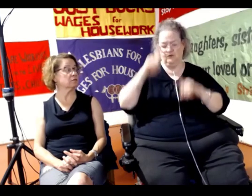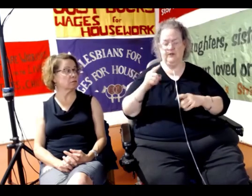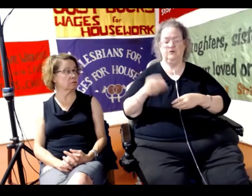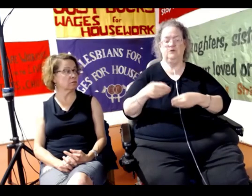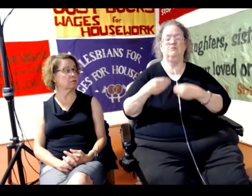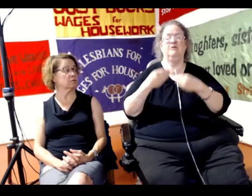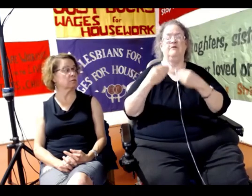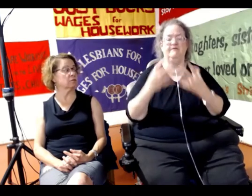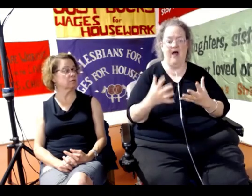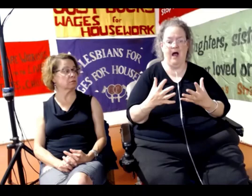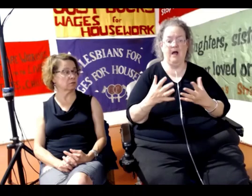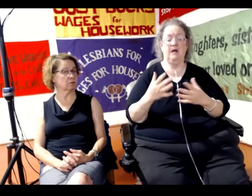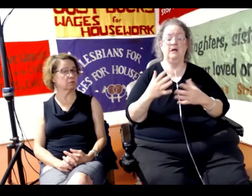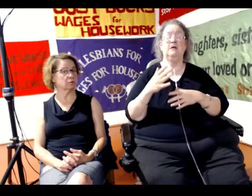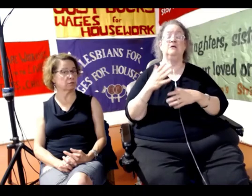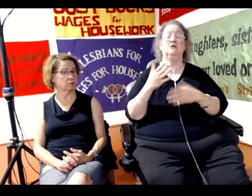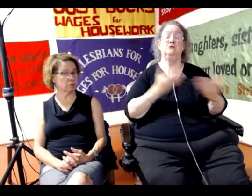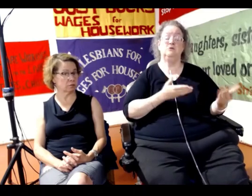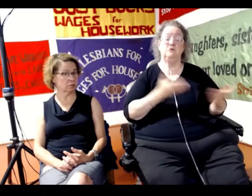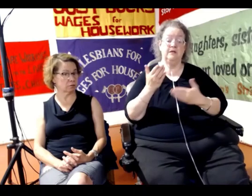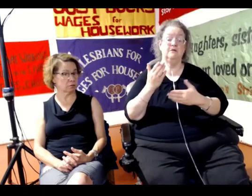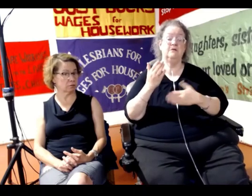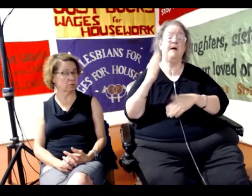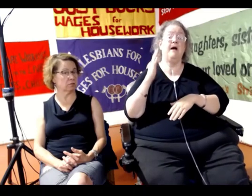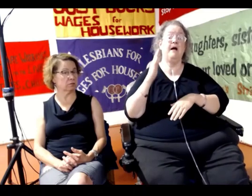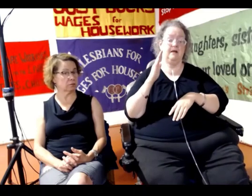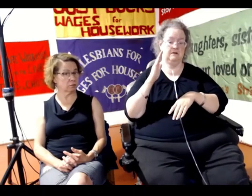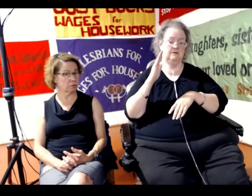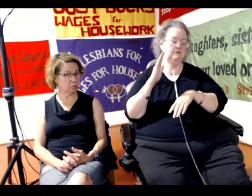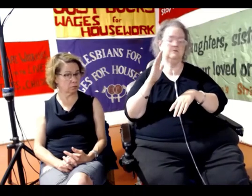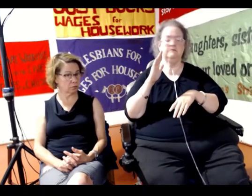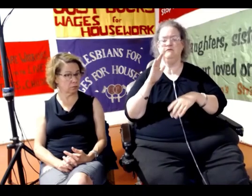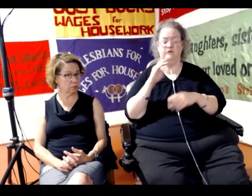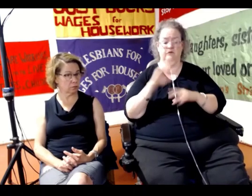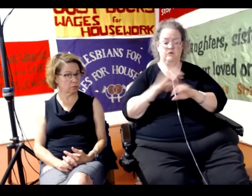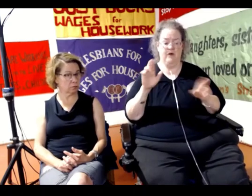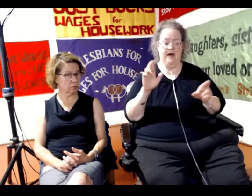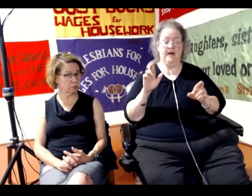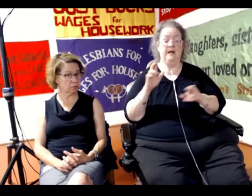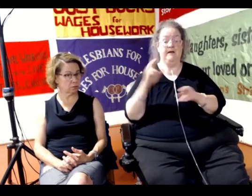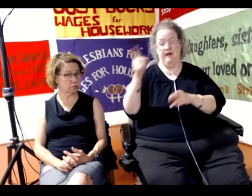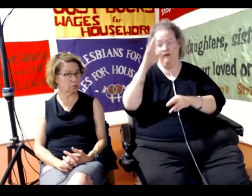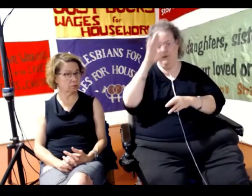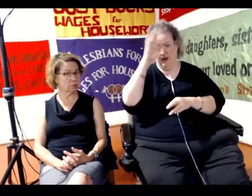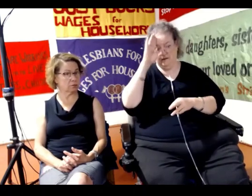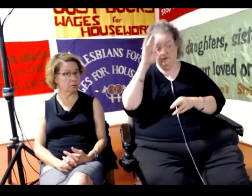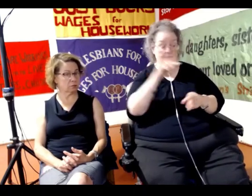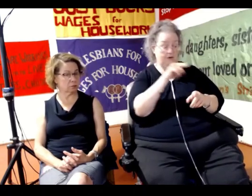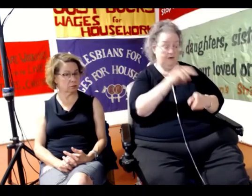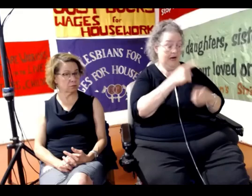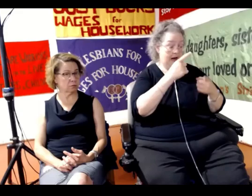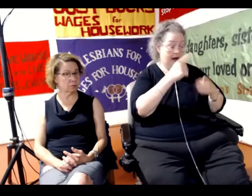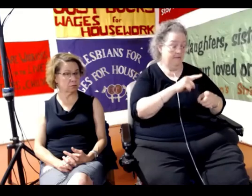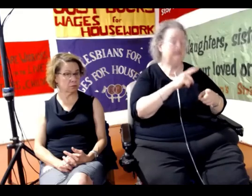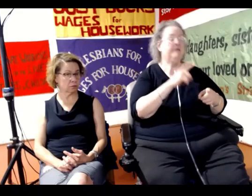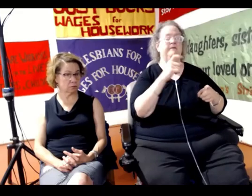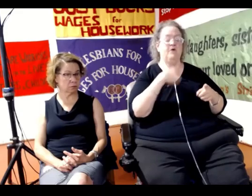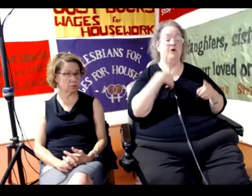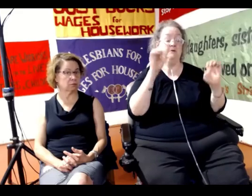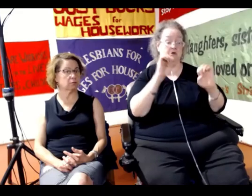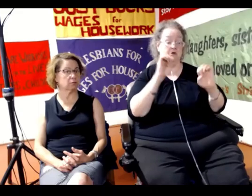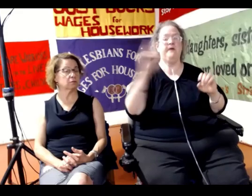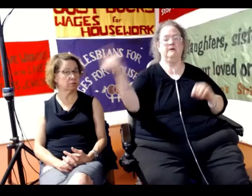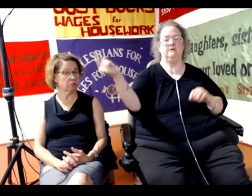-hour standby at the main hostel to facilitate emergency transportation of workers to a hospital for an emergency.